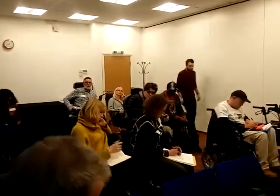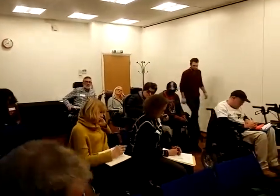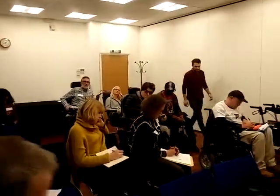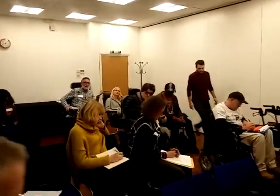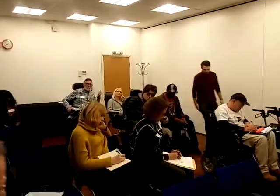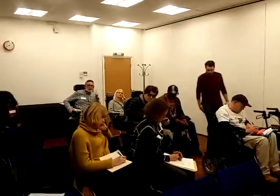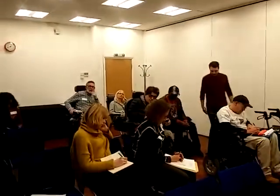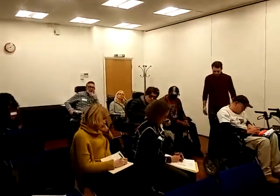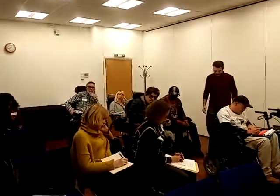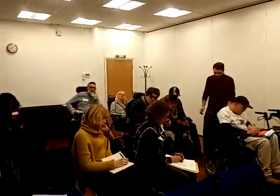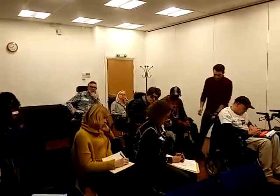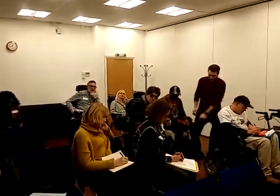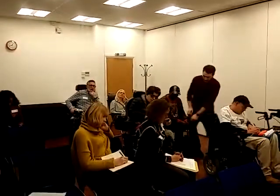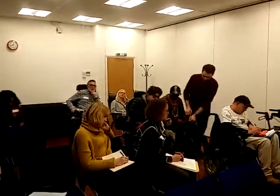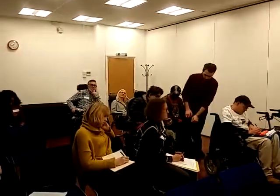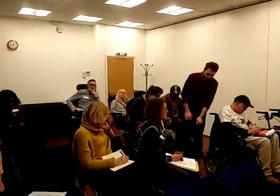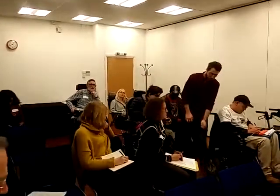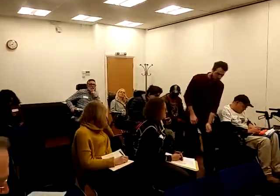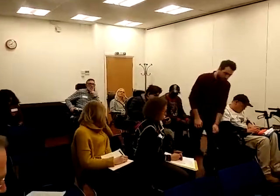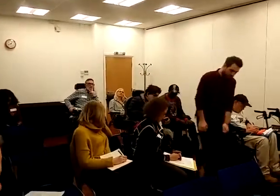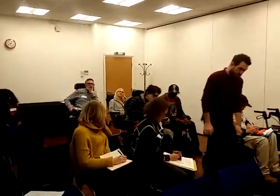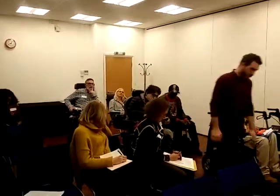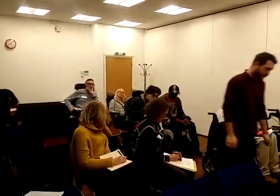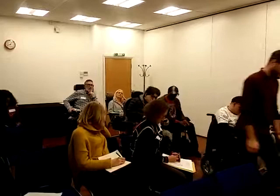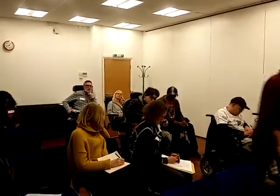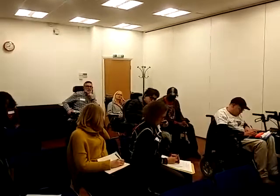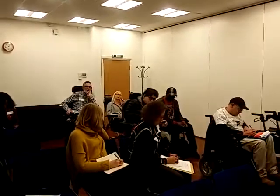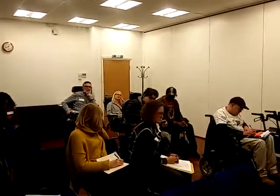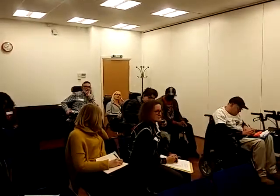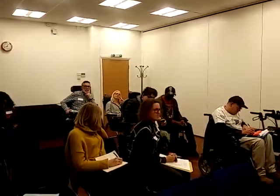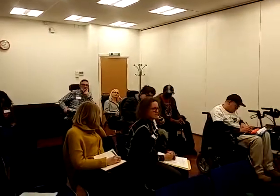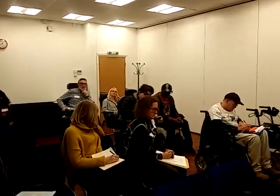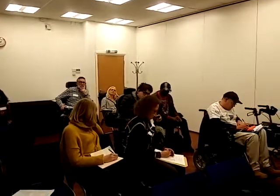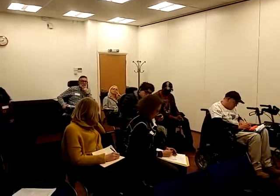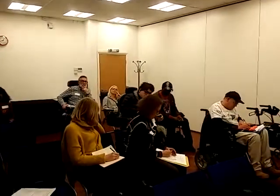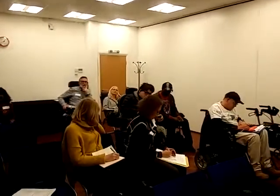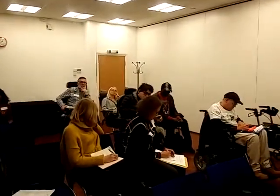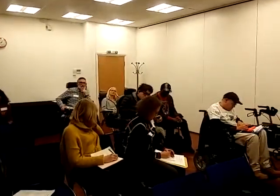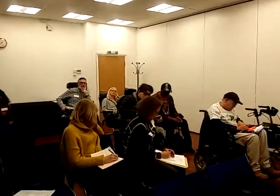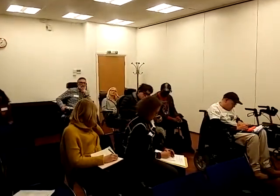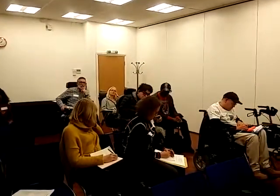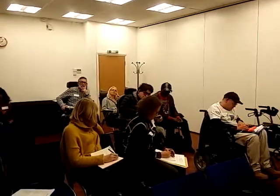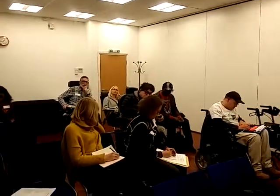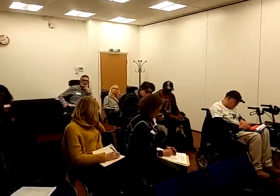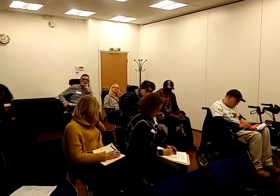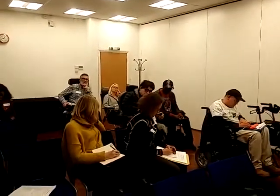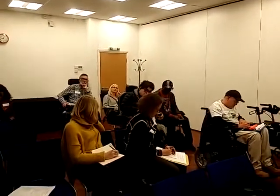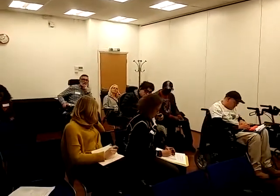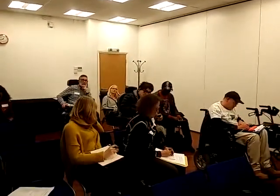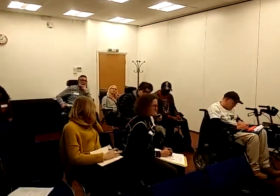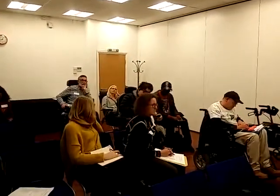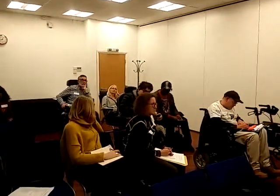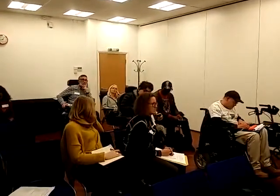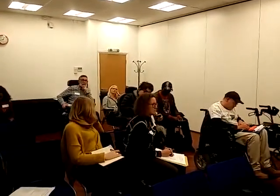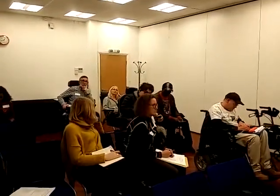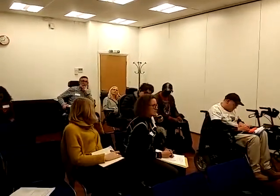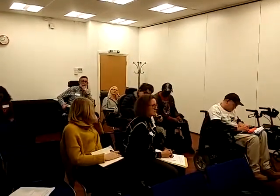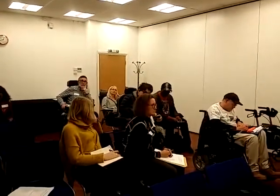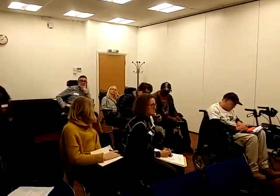welfare benefits. The biggest problem we have with disabled claimants is the cost it takes them to get evidence